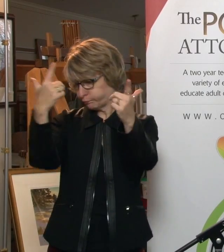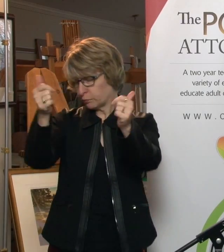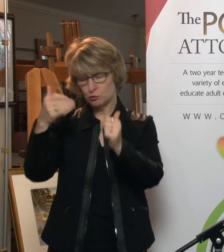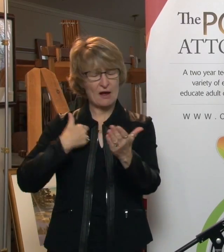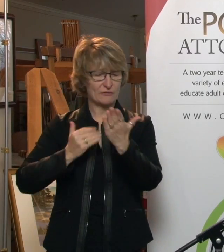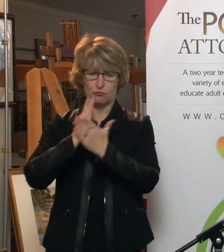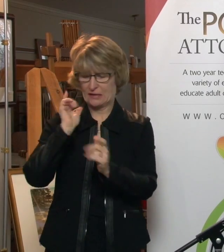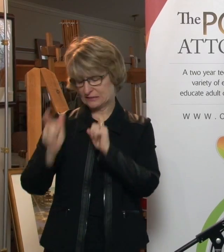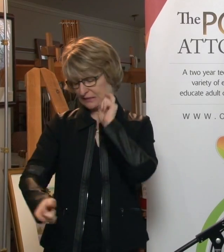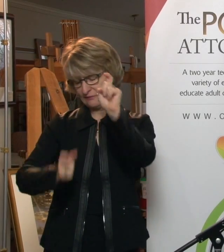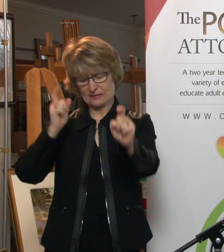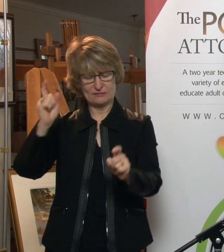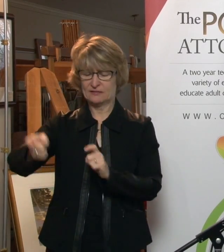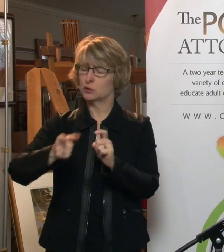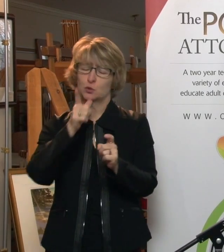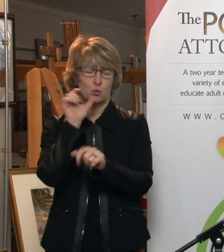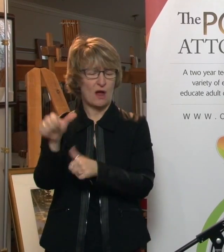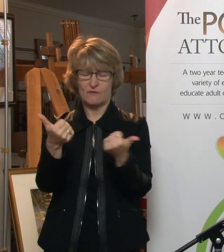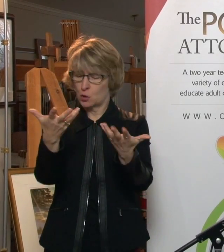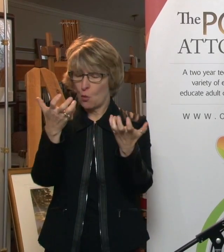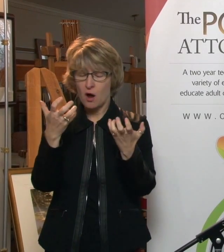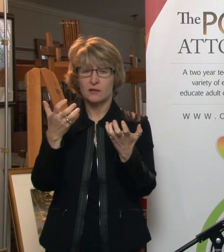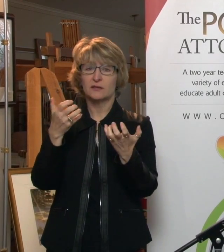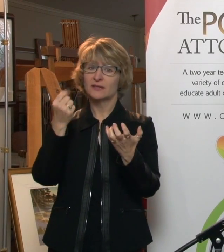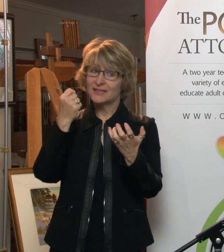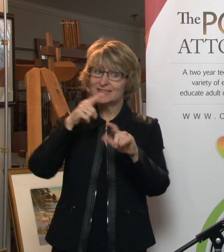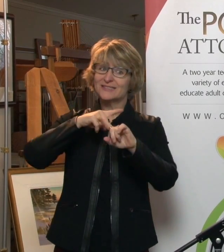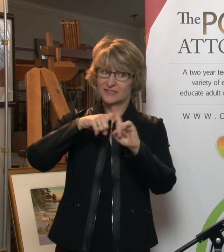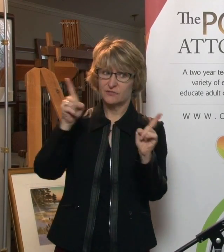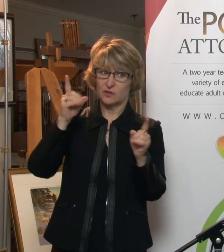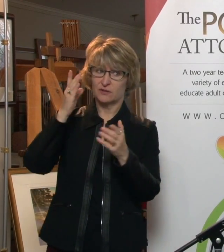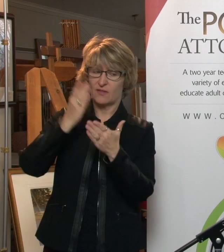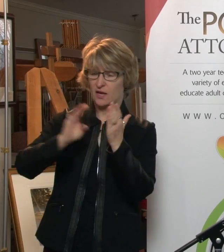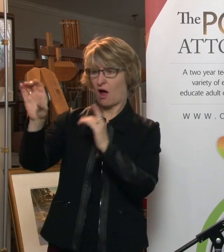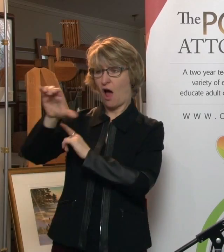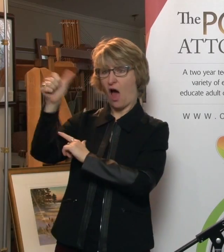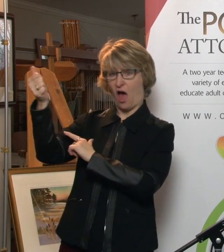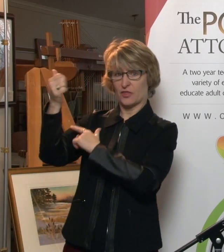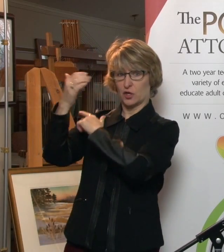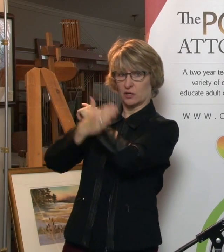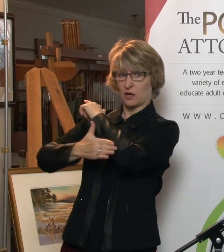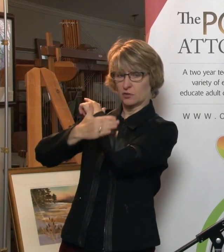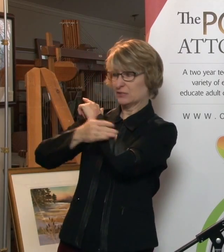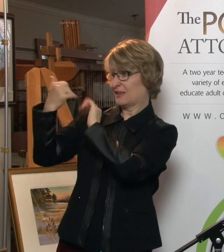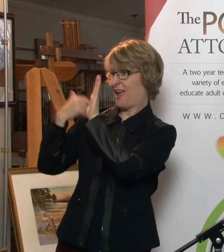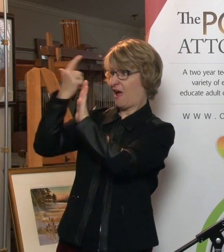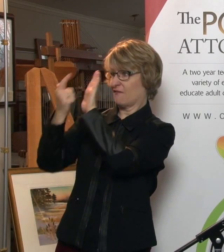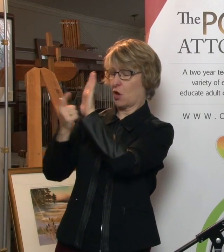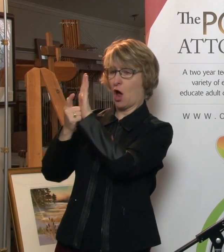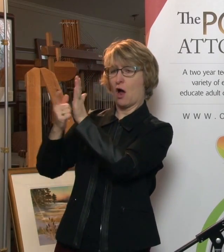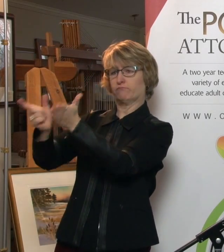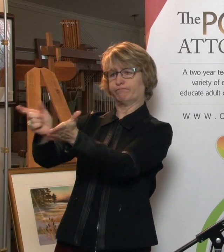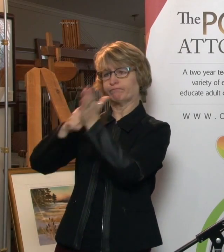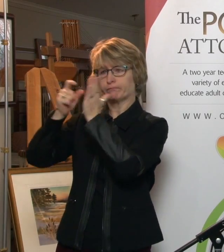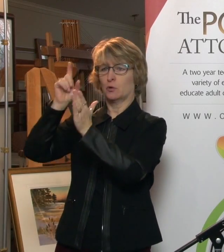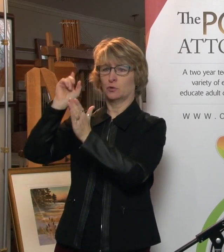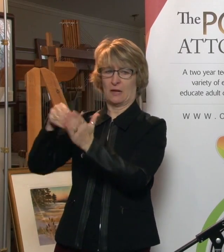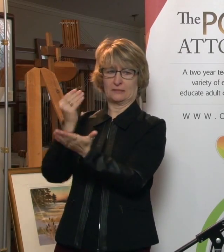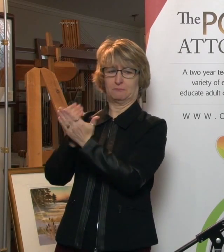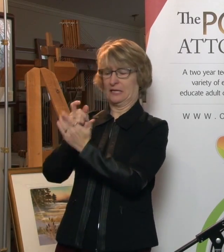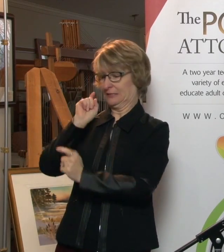unlike certain other jurisdictions that have what is known as forced airship, where there are laws which say where your assets must go.